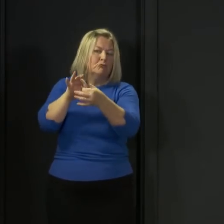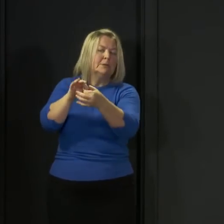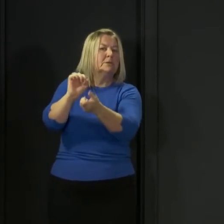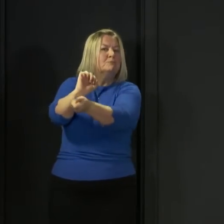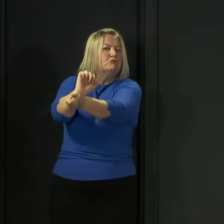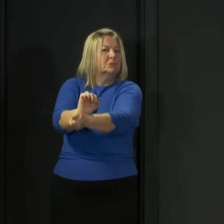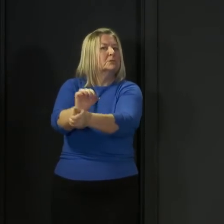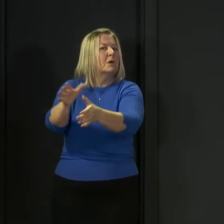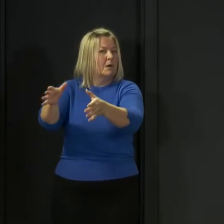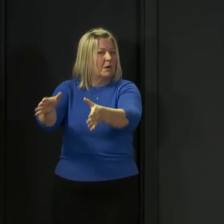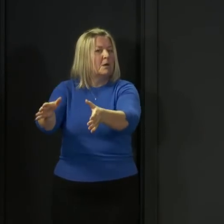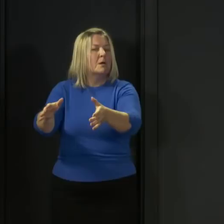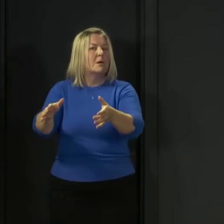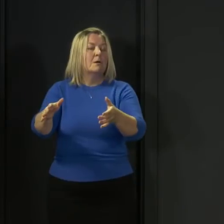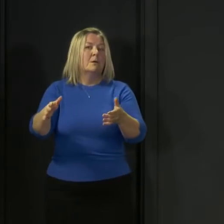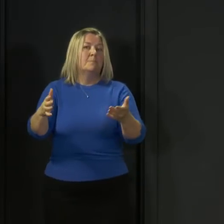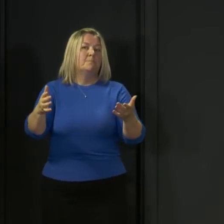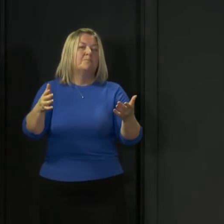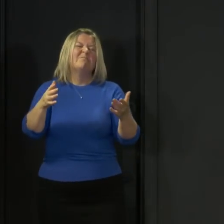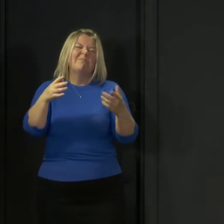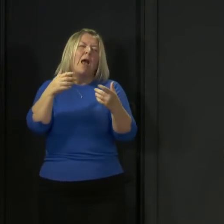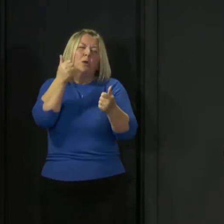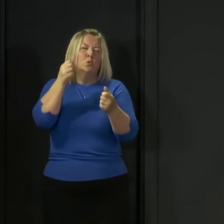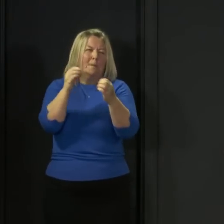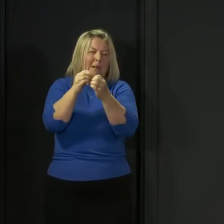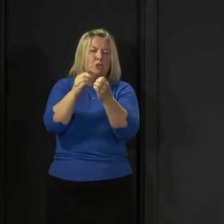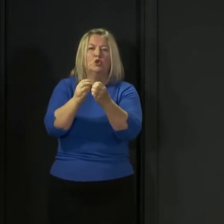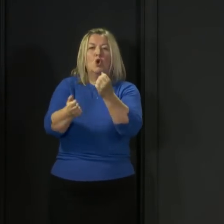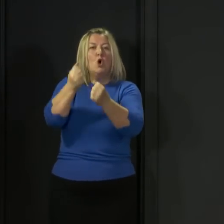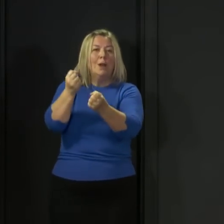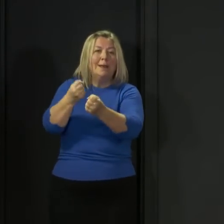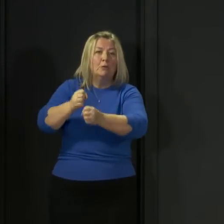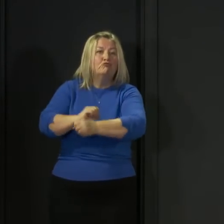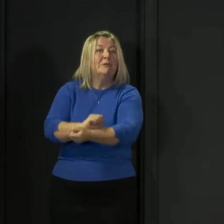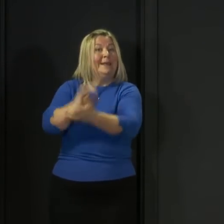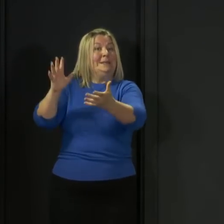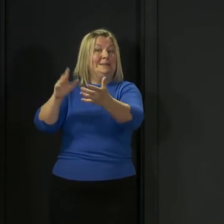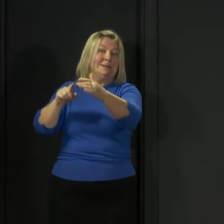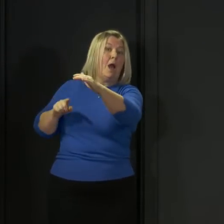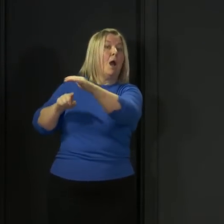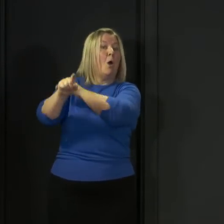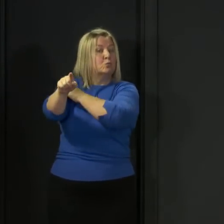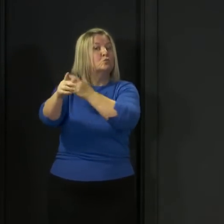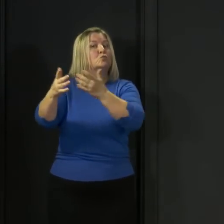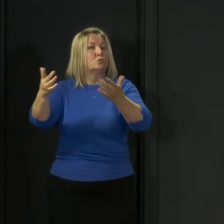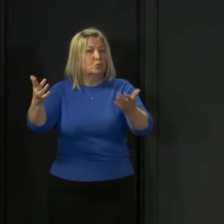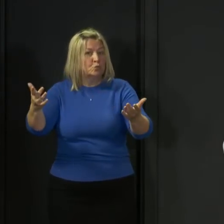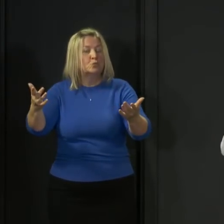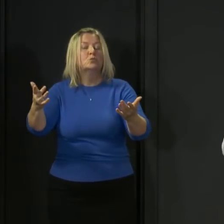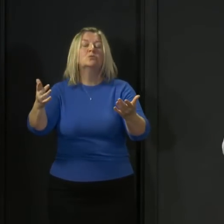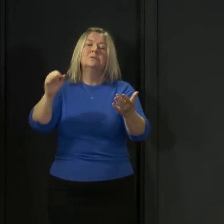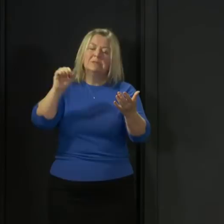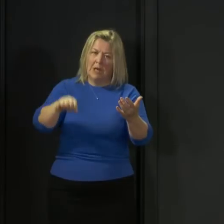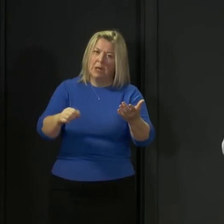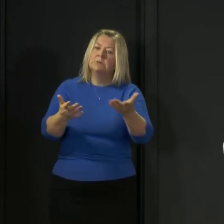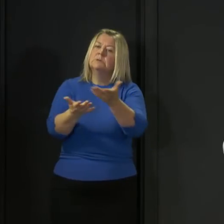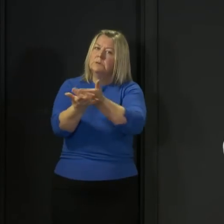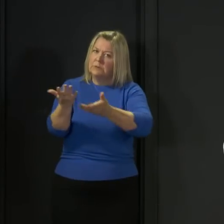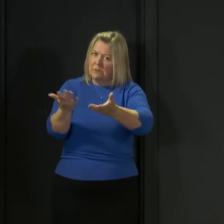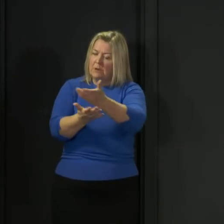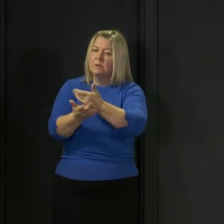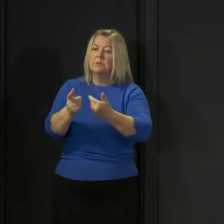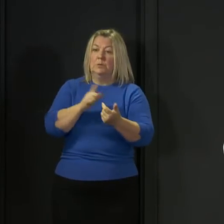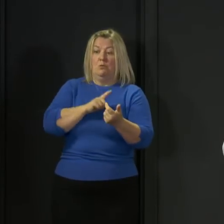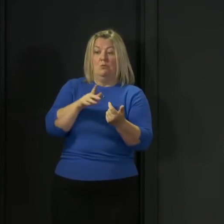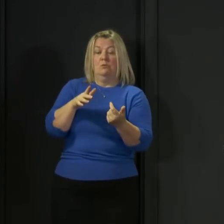some prisoners in order to get a situation in prisons where there is not overcrowding and we can start hopefully